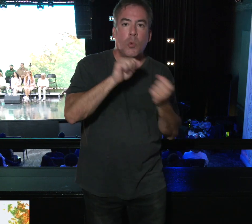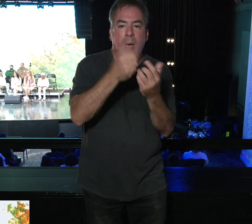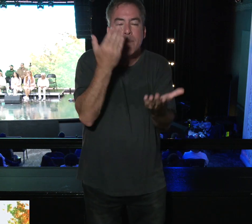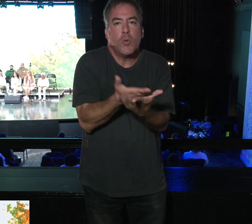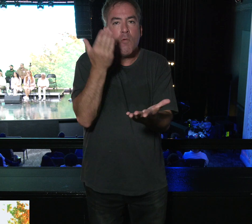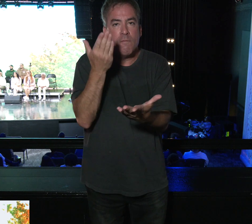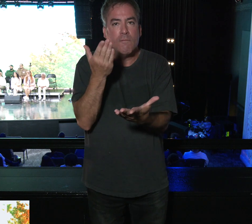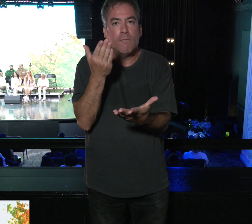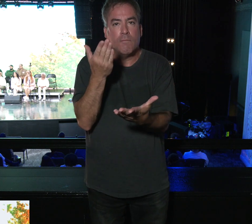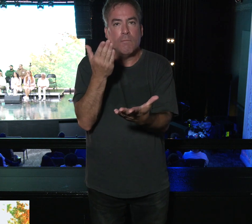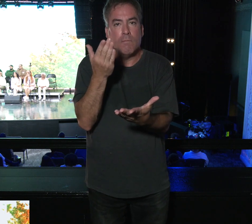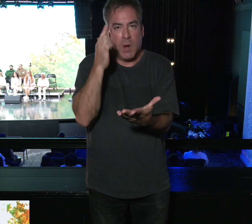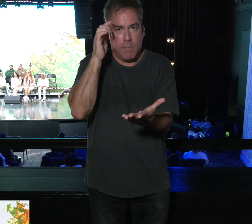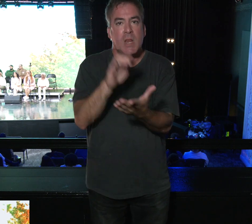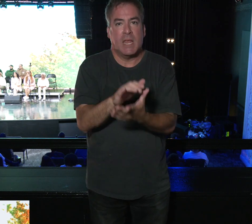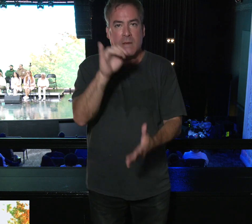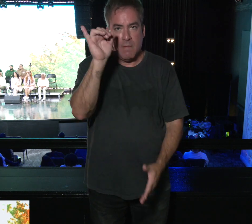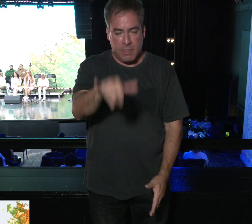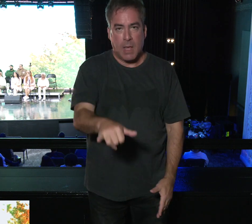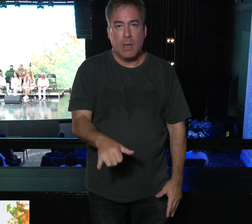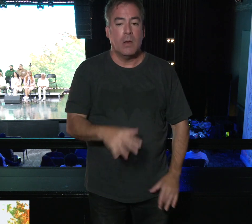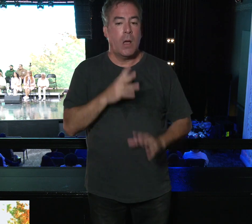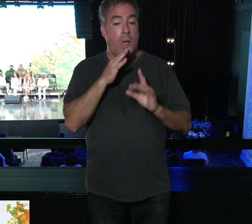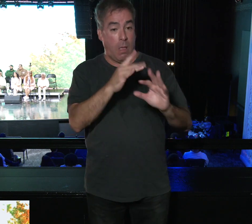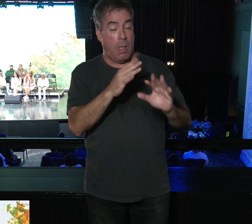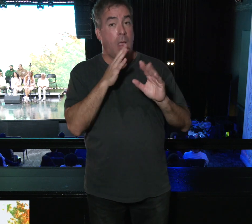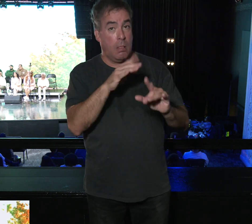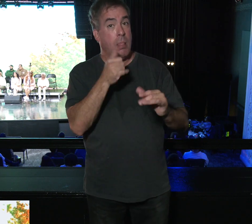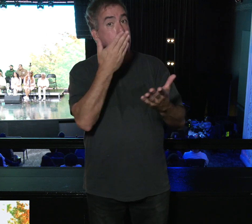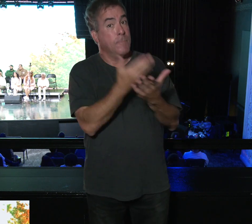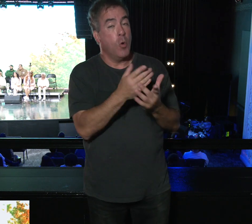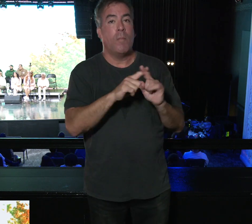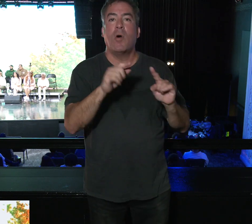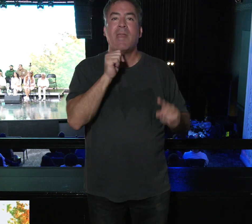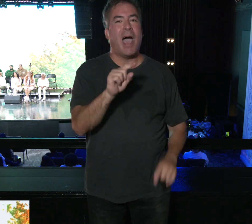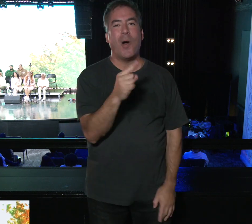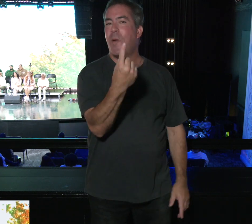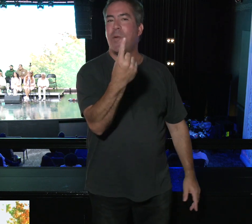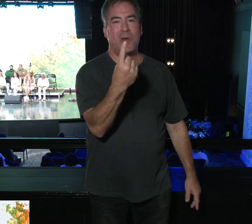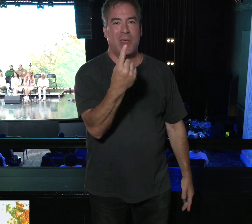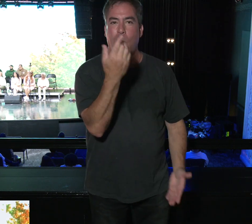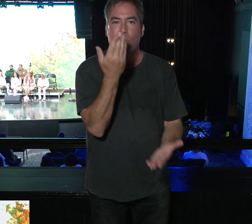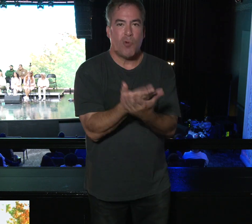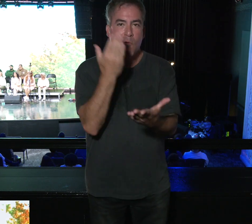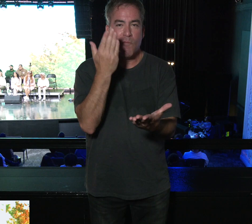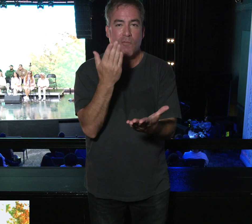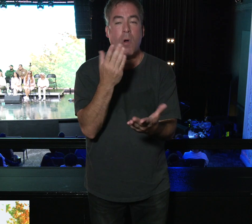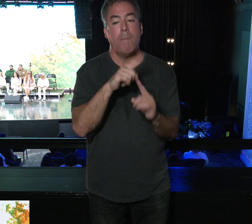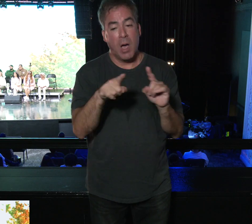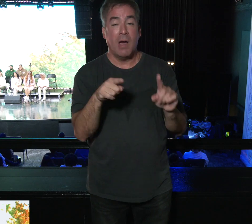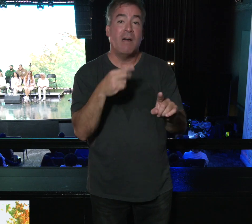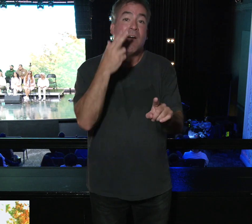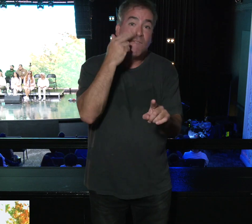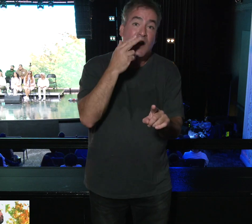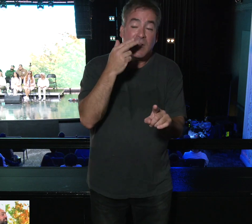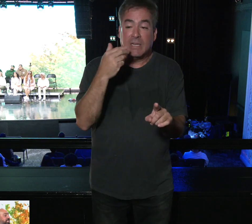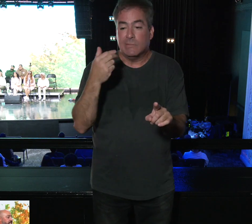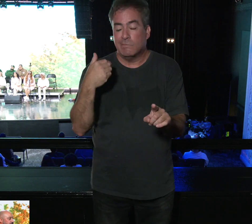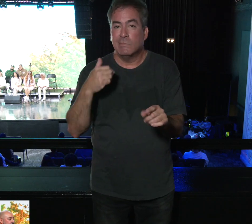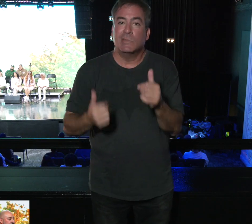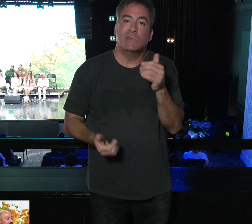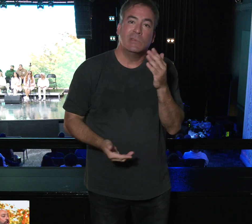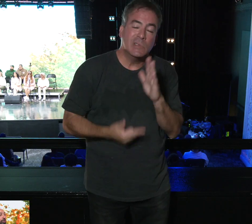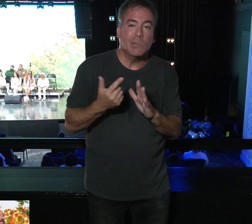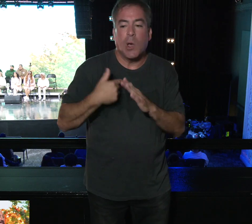I do believe that. And tongues is an evidence, but it is not the only evidence. Although it is funny that we focus mostly